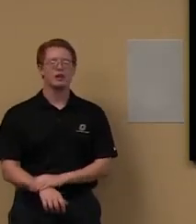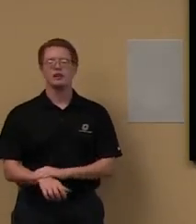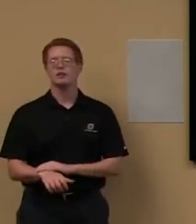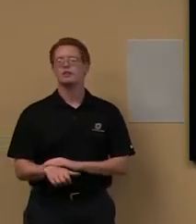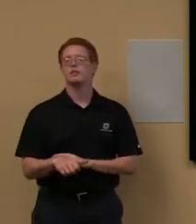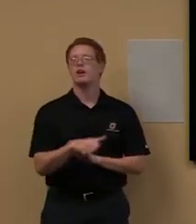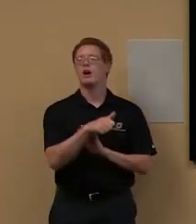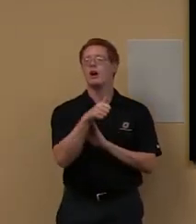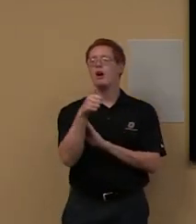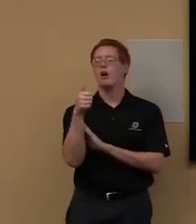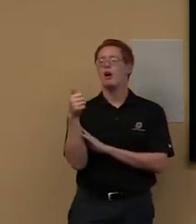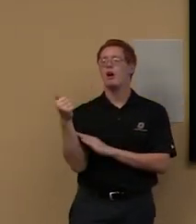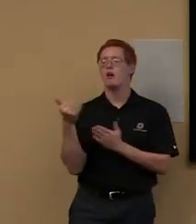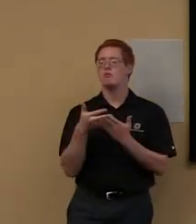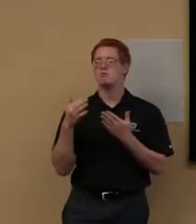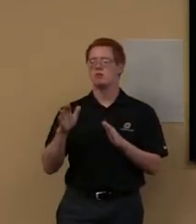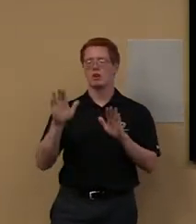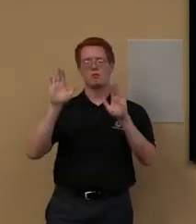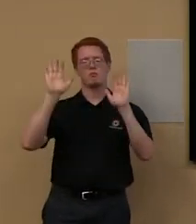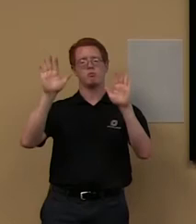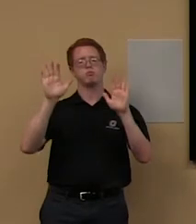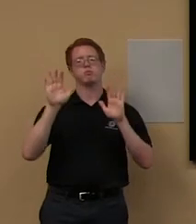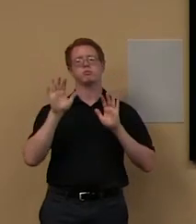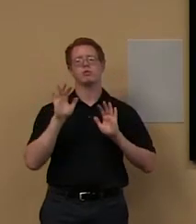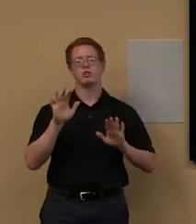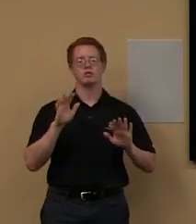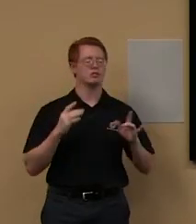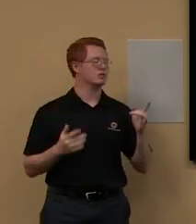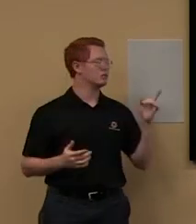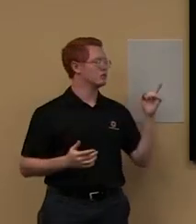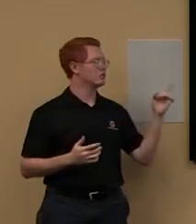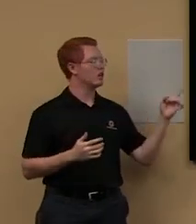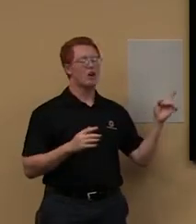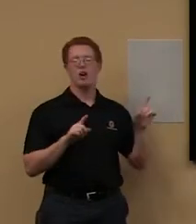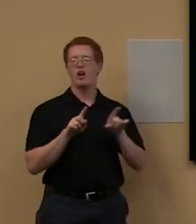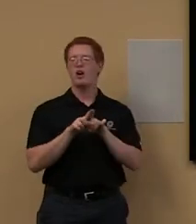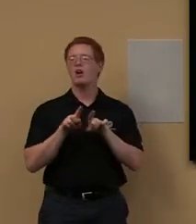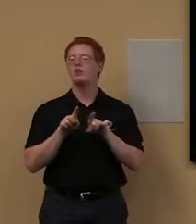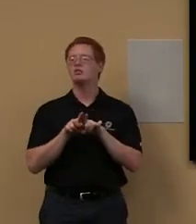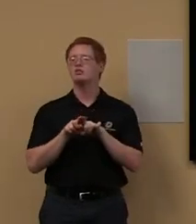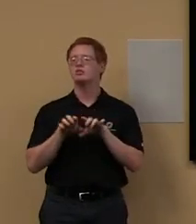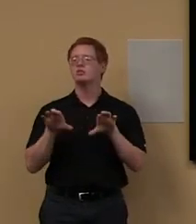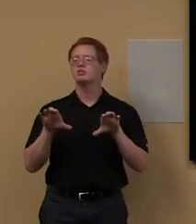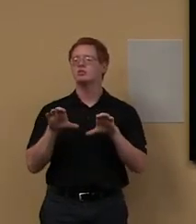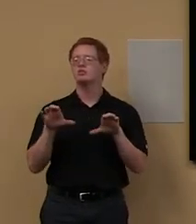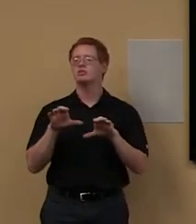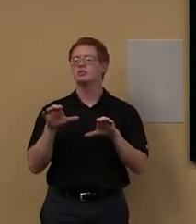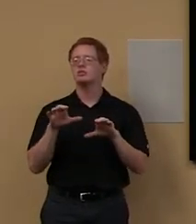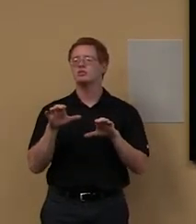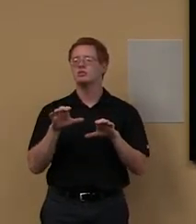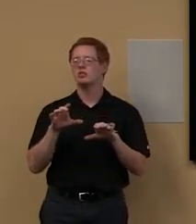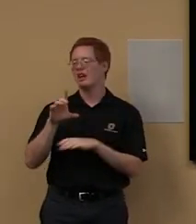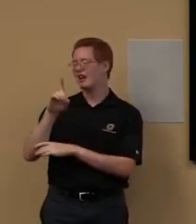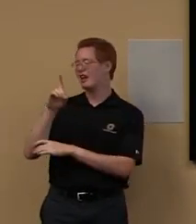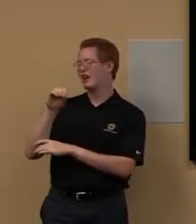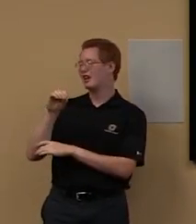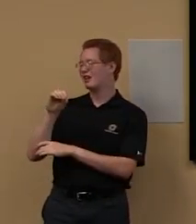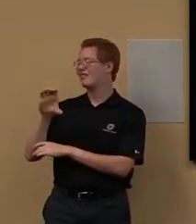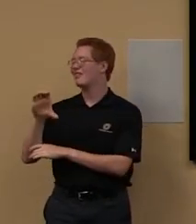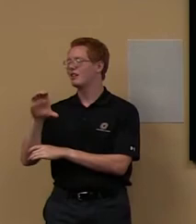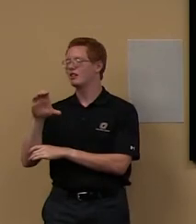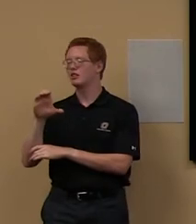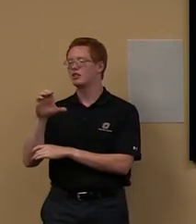does what they call document delivery. Um, and that just means that if there's a book chapter here that you want,